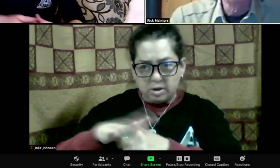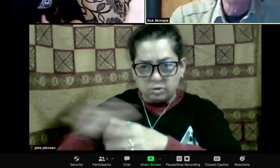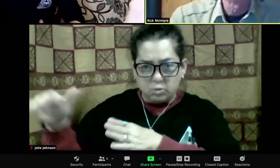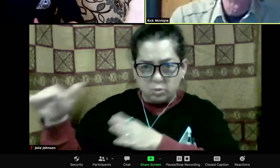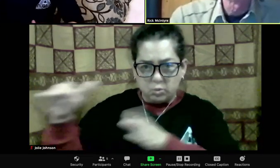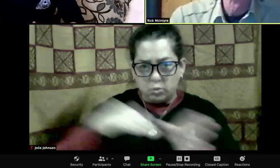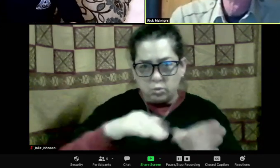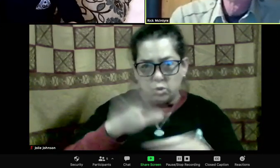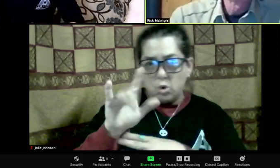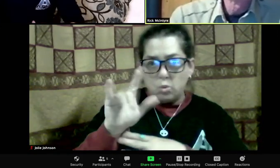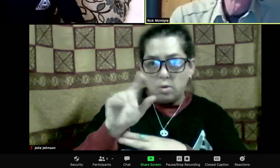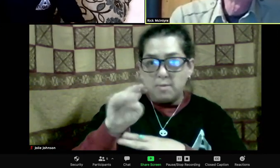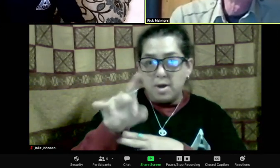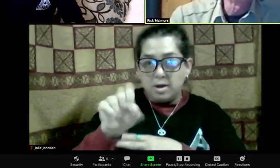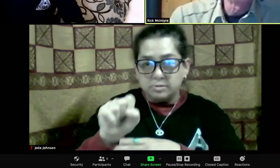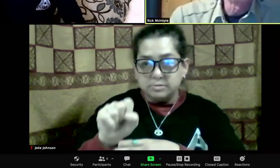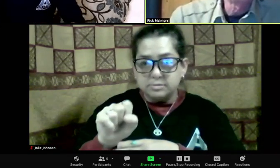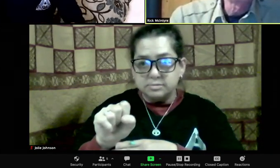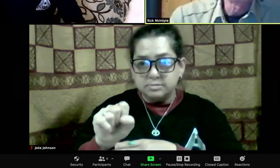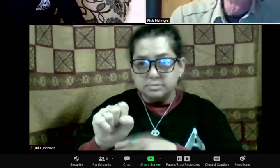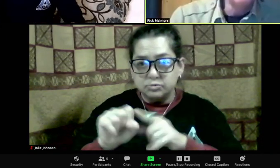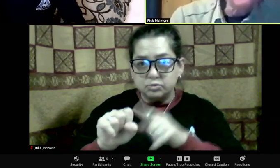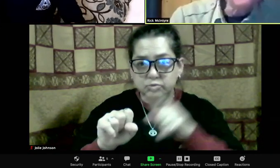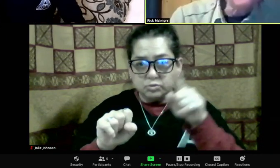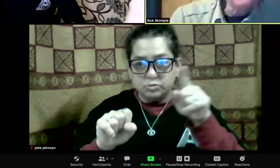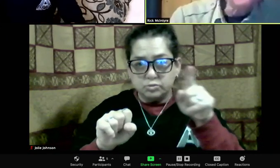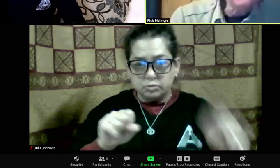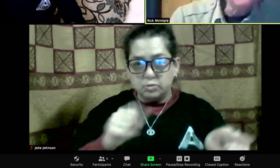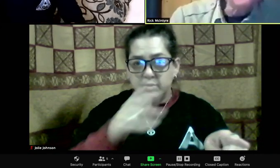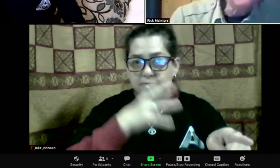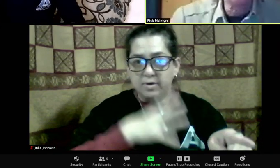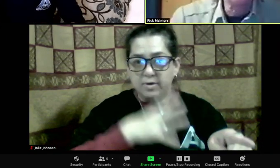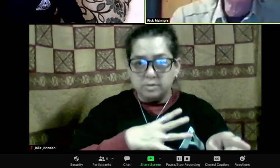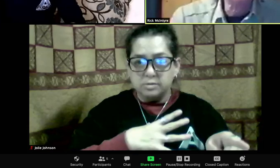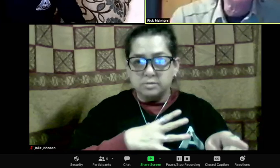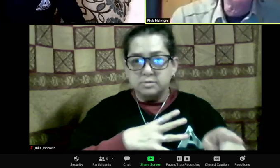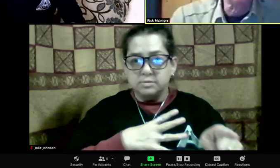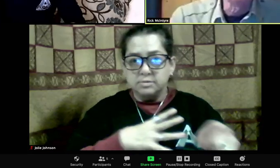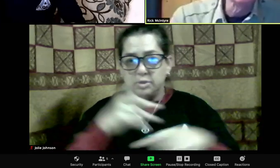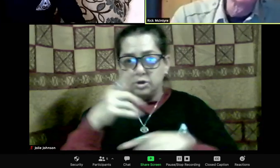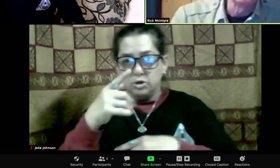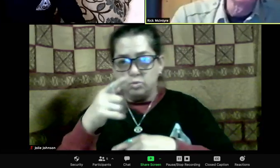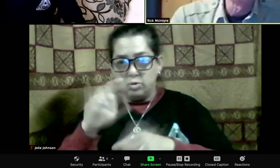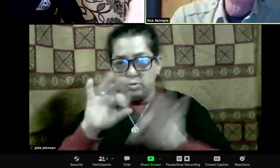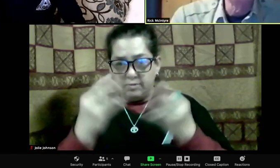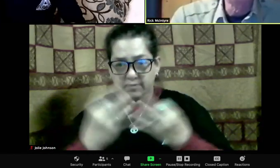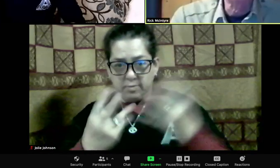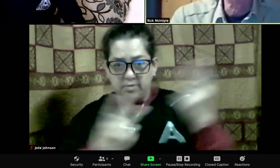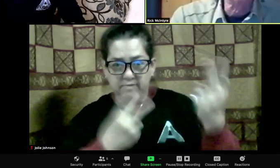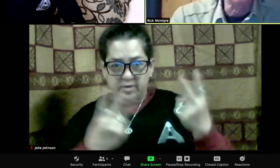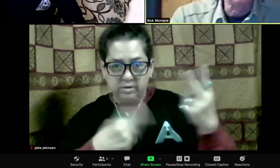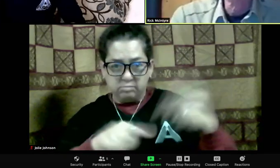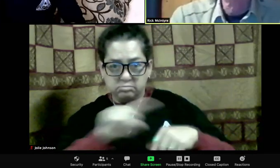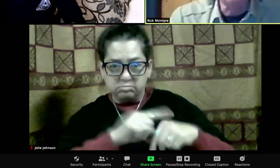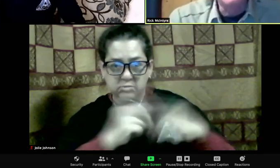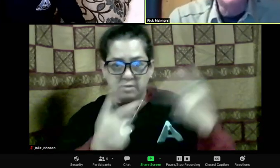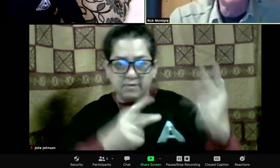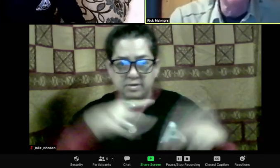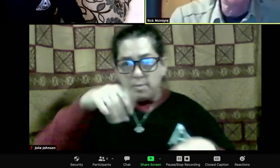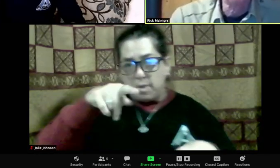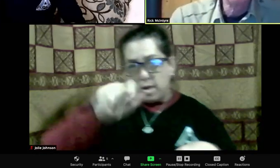daughter's ex-boyfriend. Now, 302 seemed to have a little bit of a sense of responsibility,